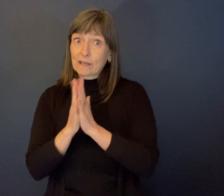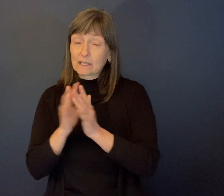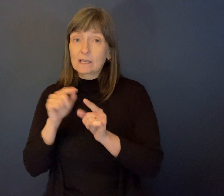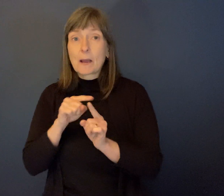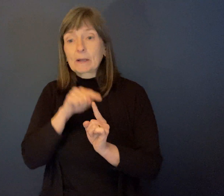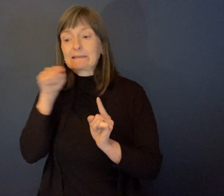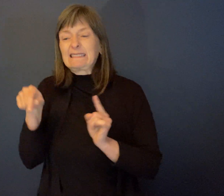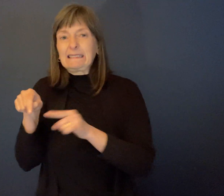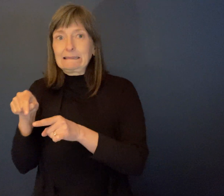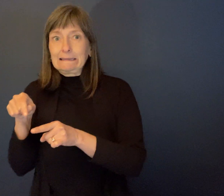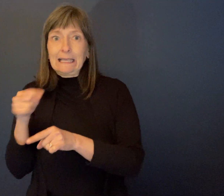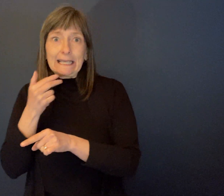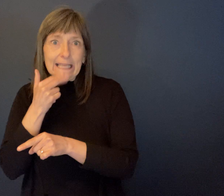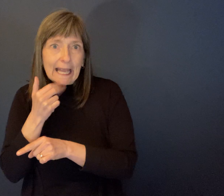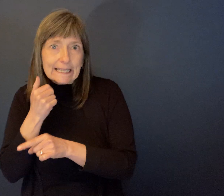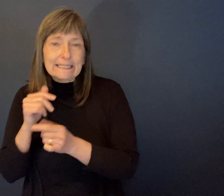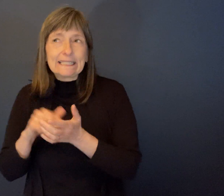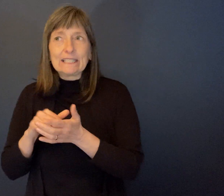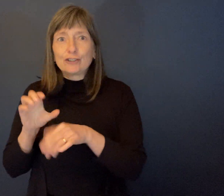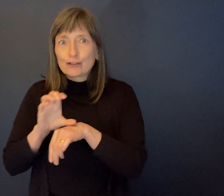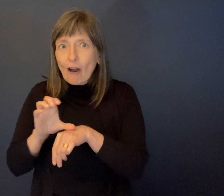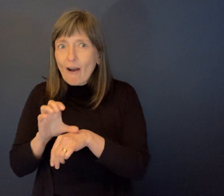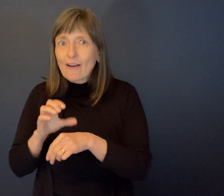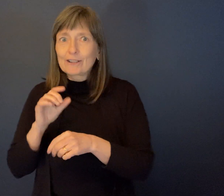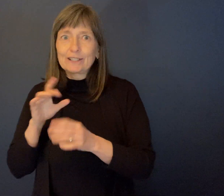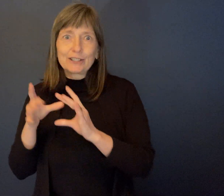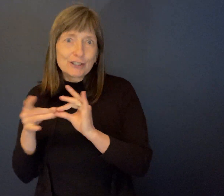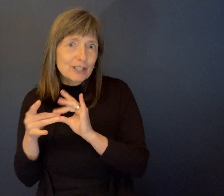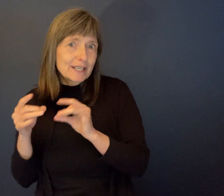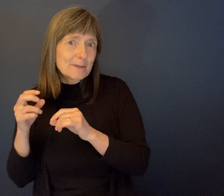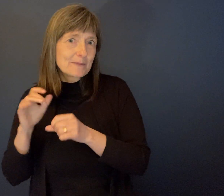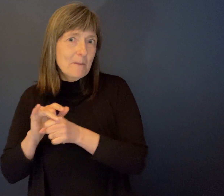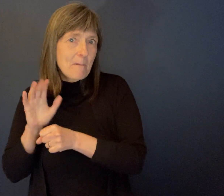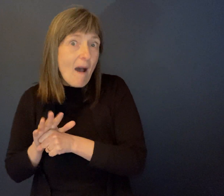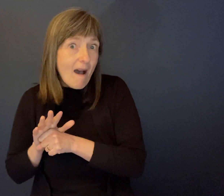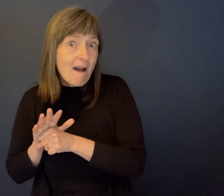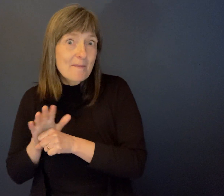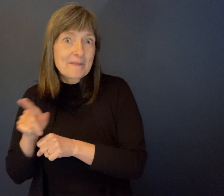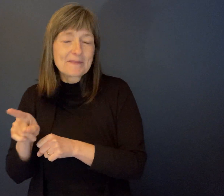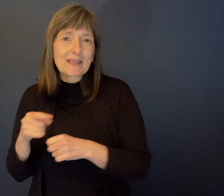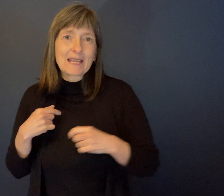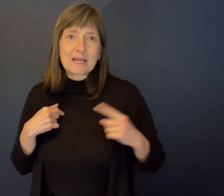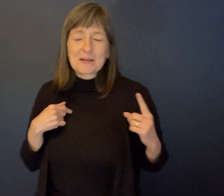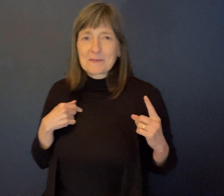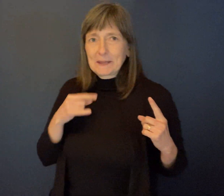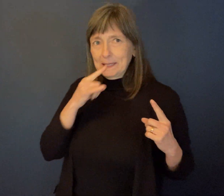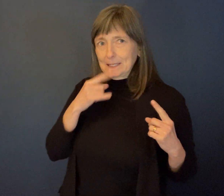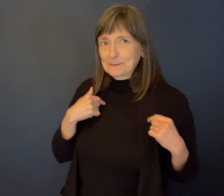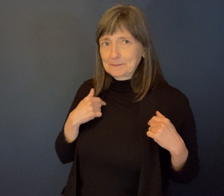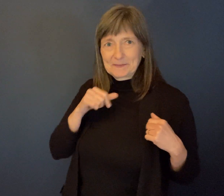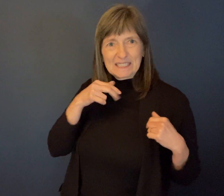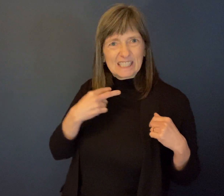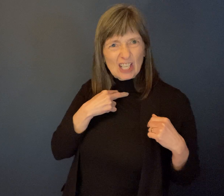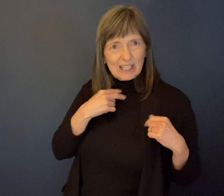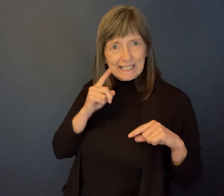candies and they had bars and chips and sodas. you know, but as we weren't allowed to go, what we would do is we would go up to the fence